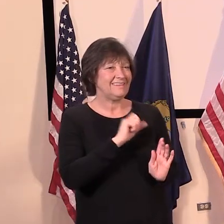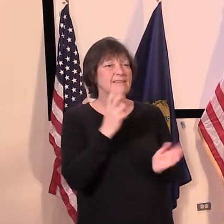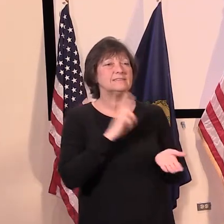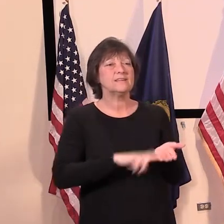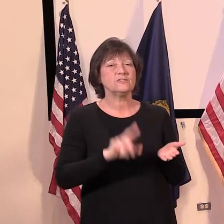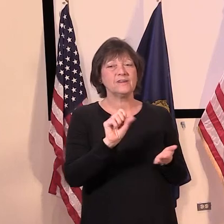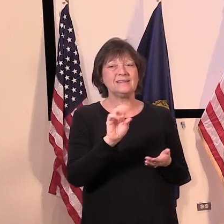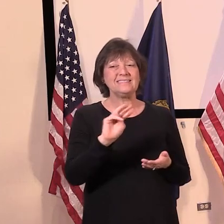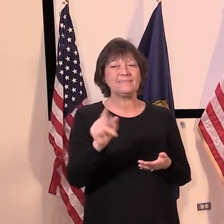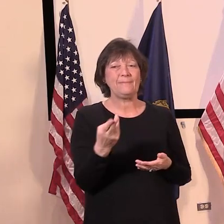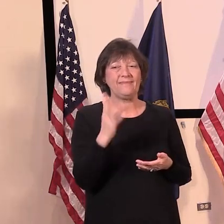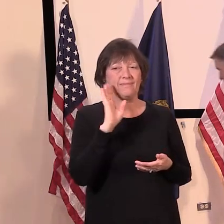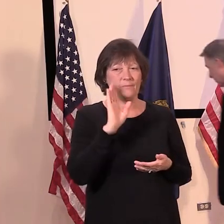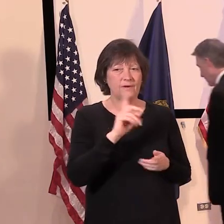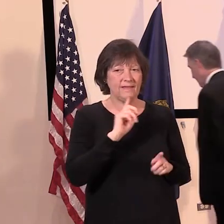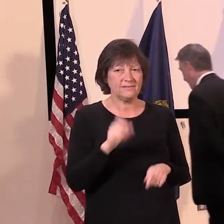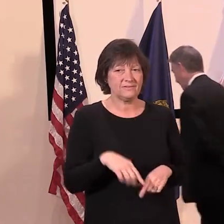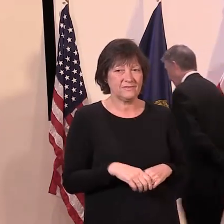answer this one.